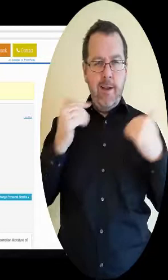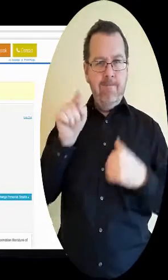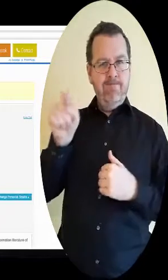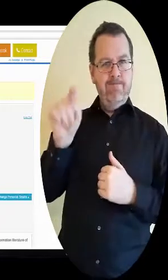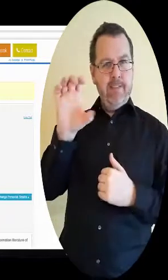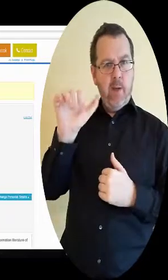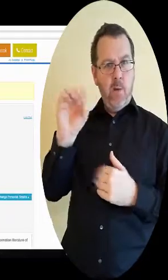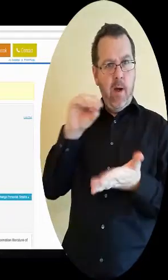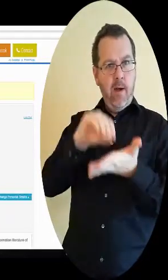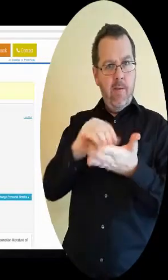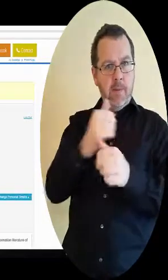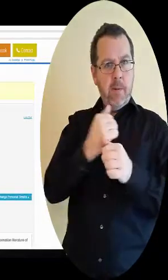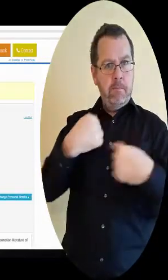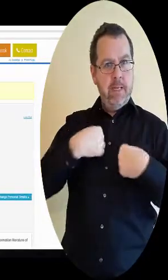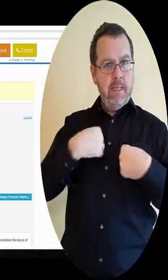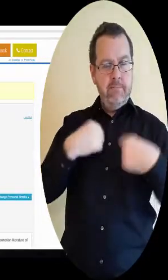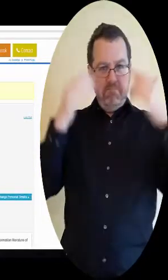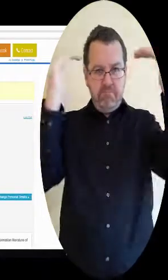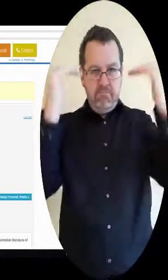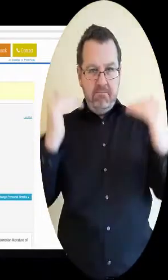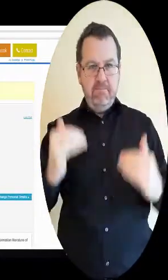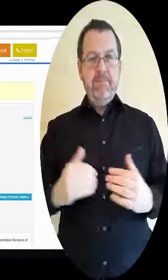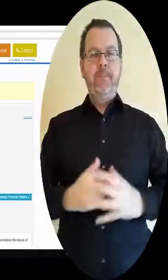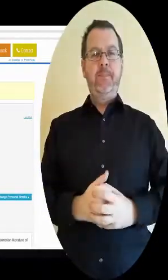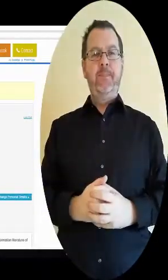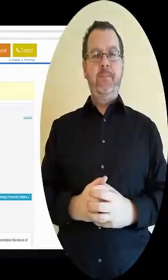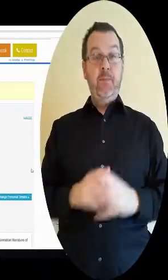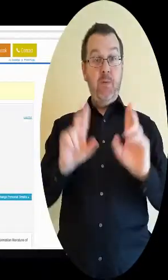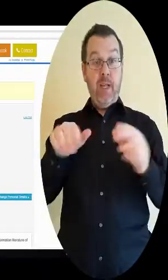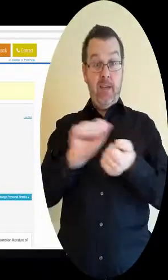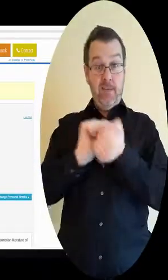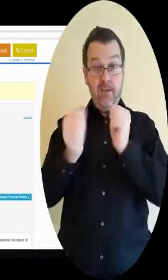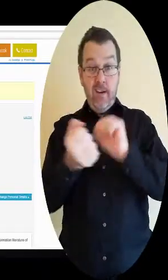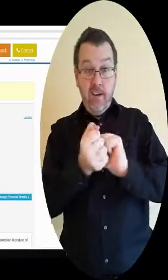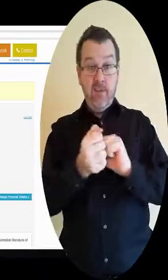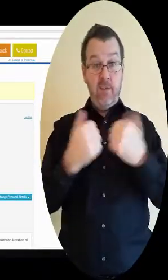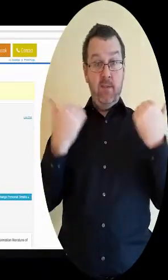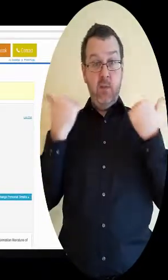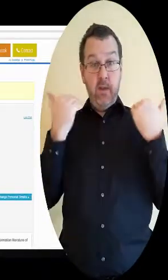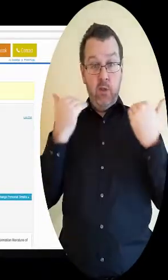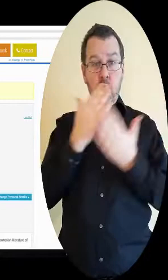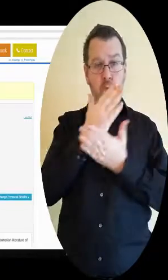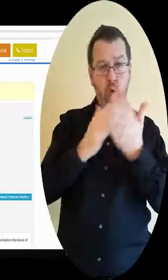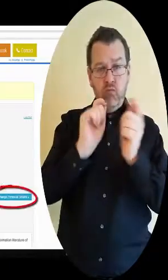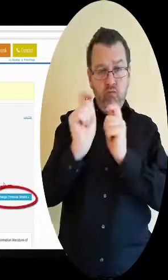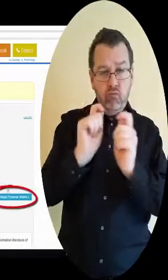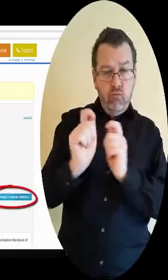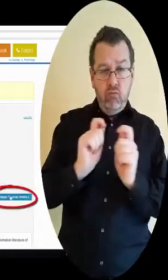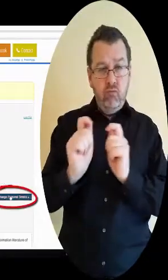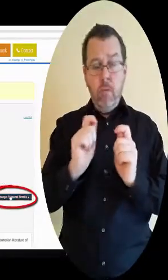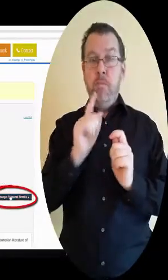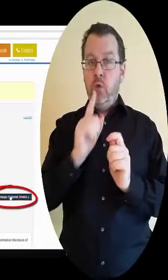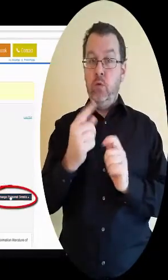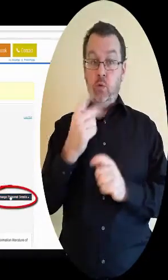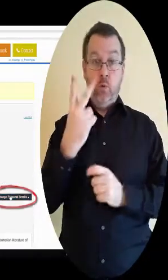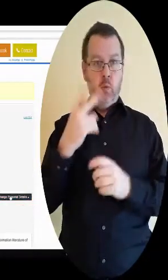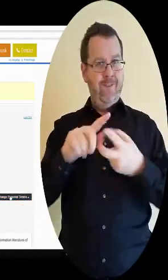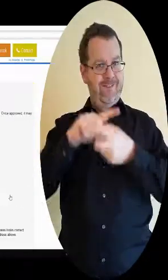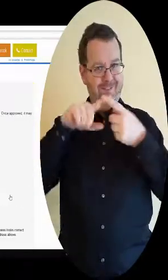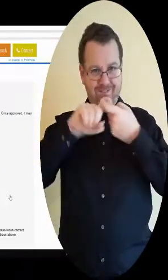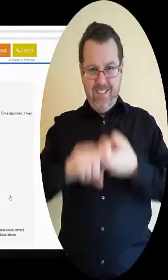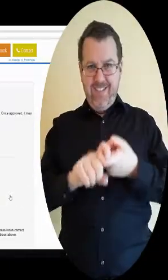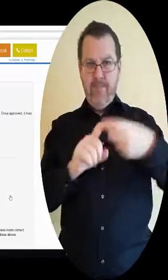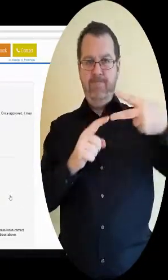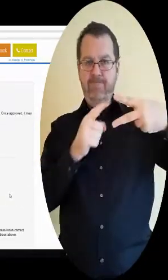Here you can view all of the details that CIO holds on file for you. You can change some of your personal